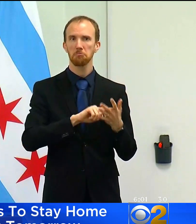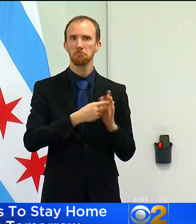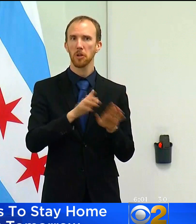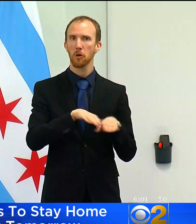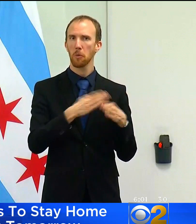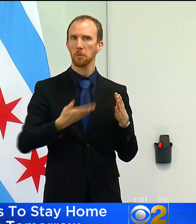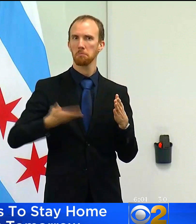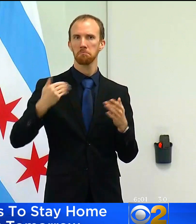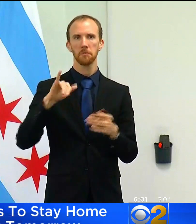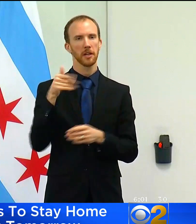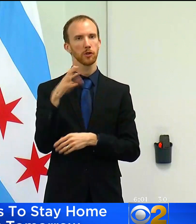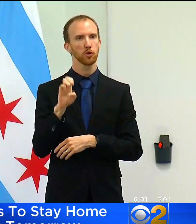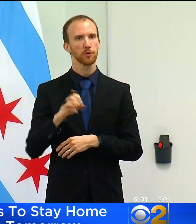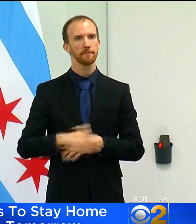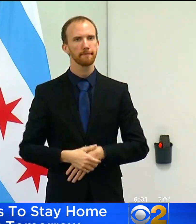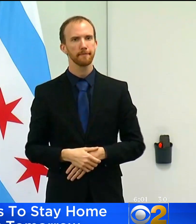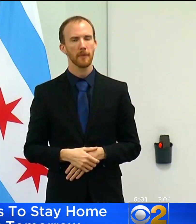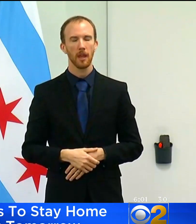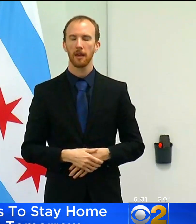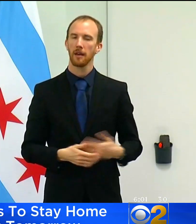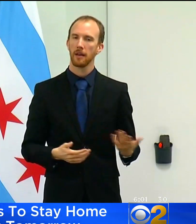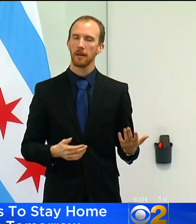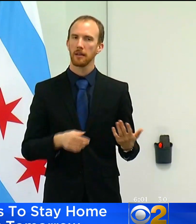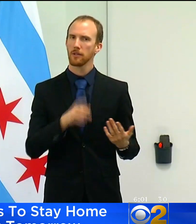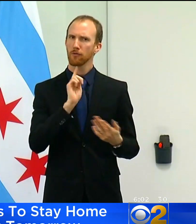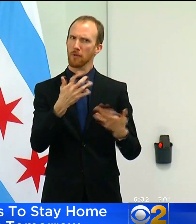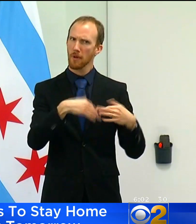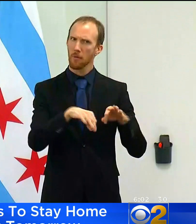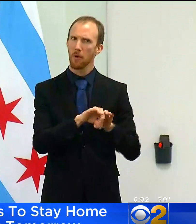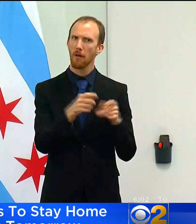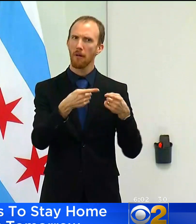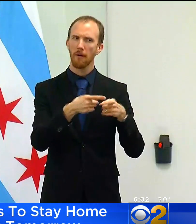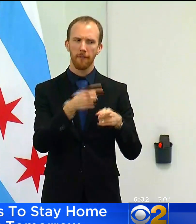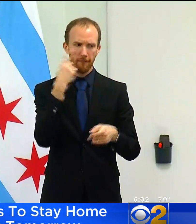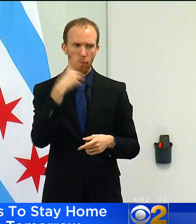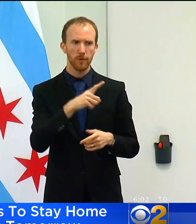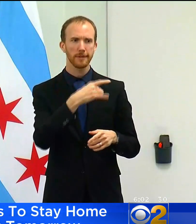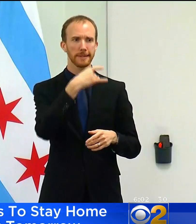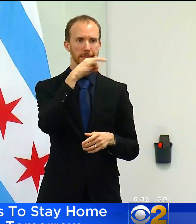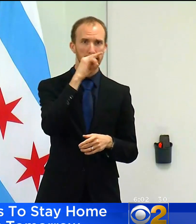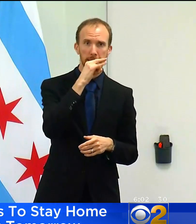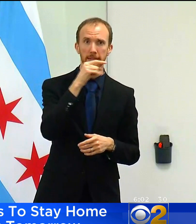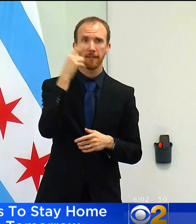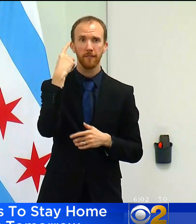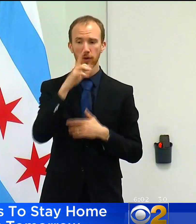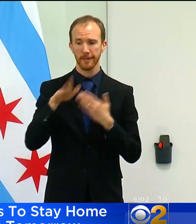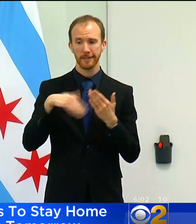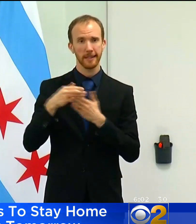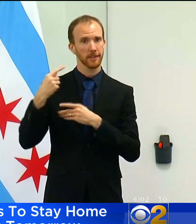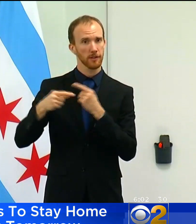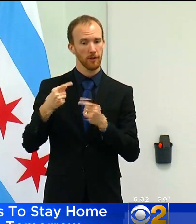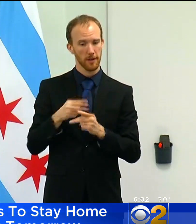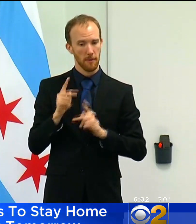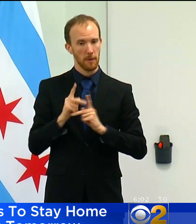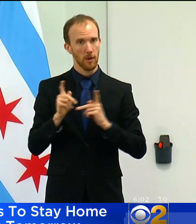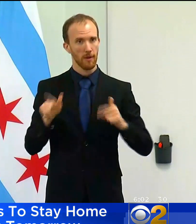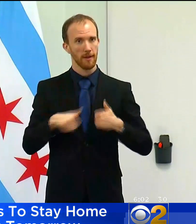This approach is especially urgent when it comes to the education of our kids and the next generation of our city.